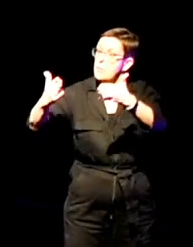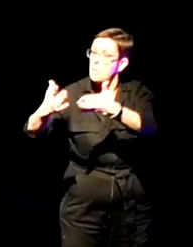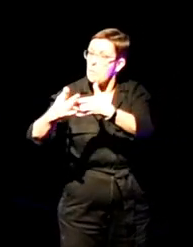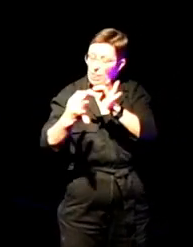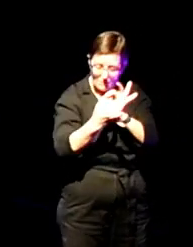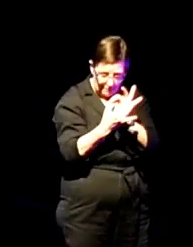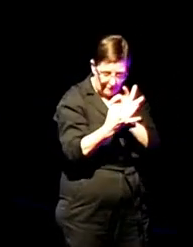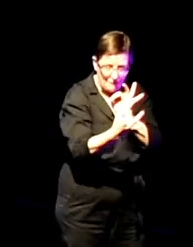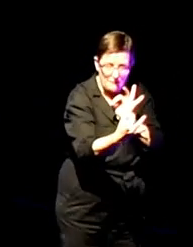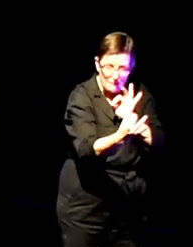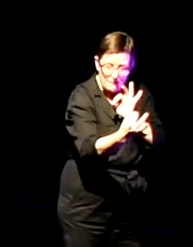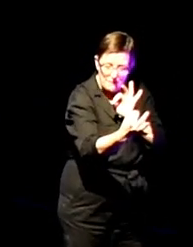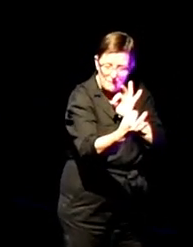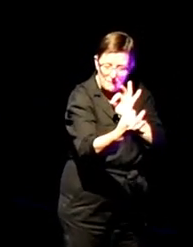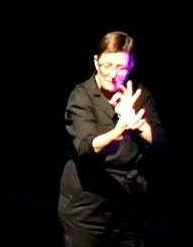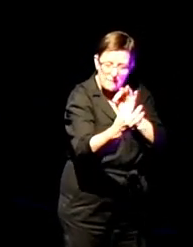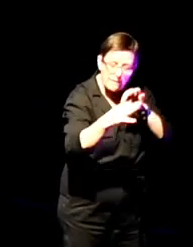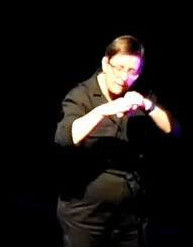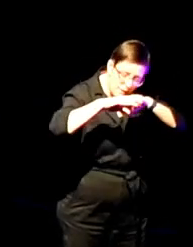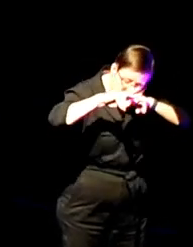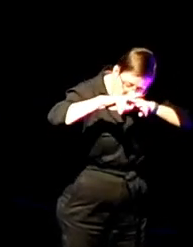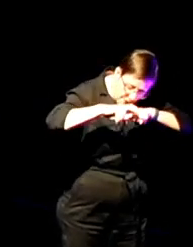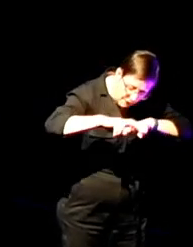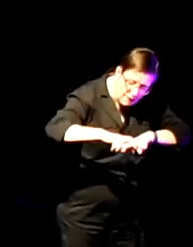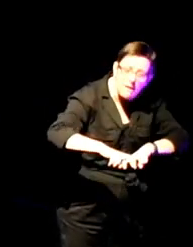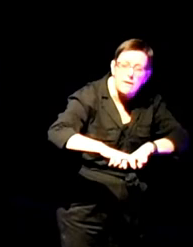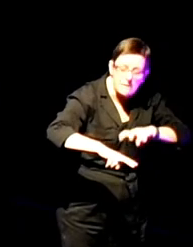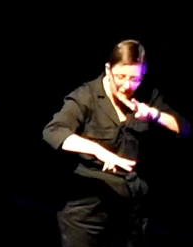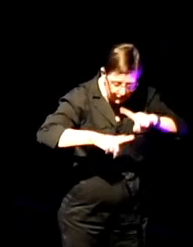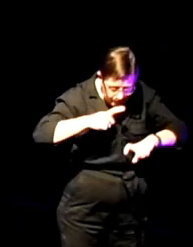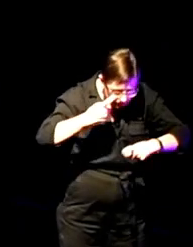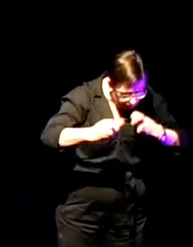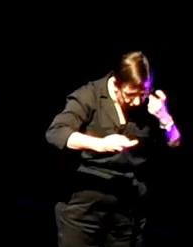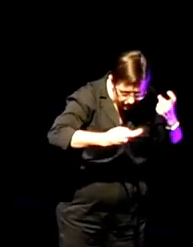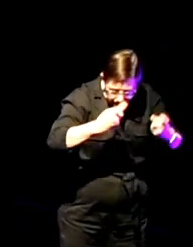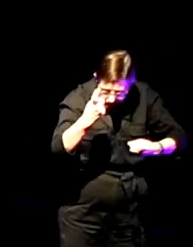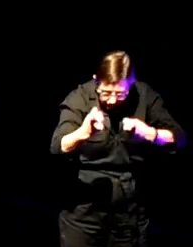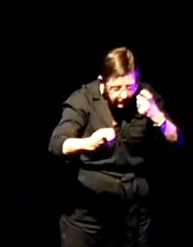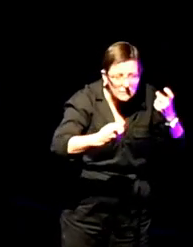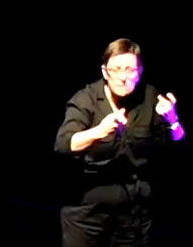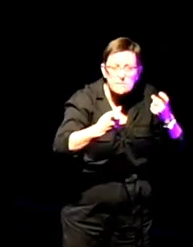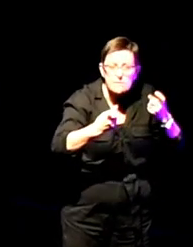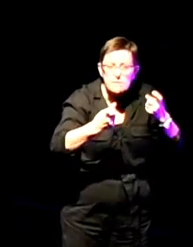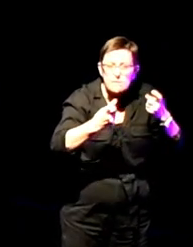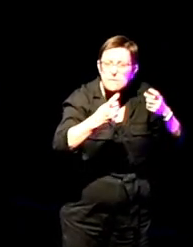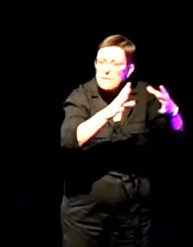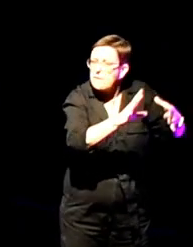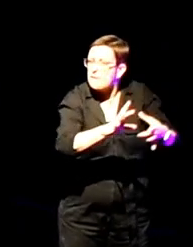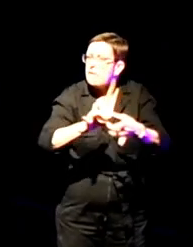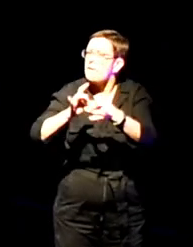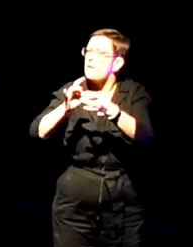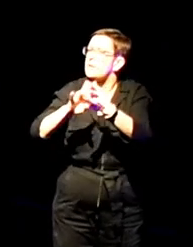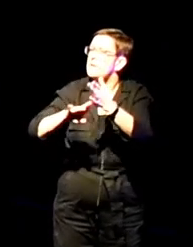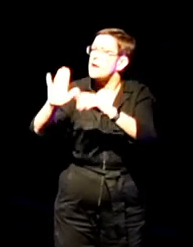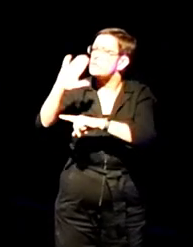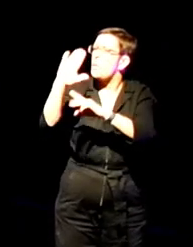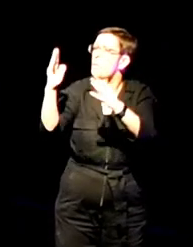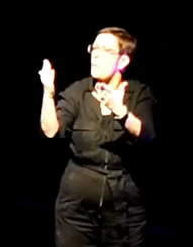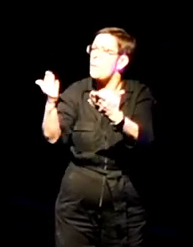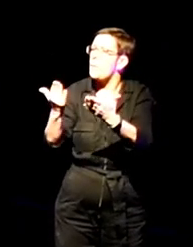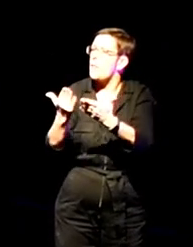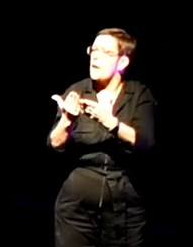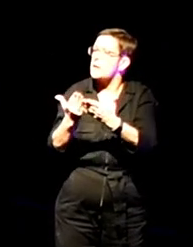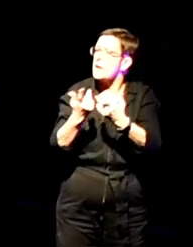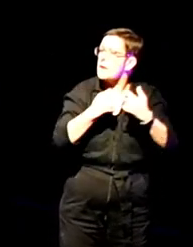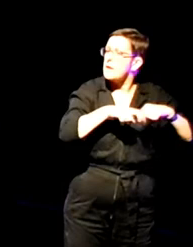As a poet, I'm interested in the ways my work keeps finding its way back towards nature, even as I extend